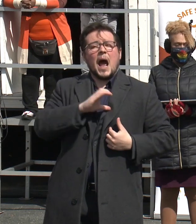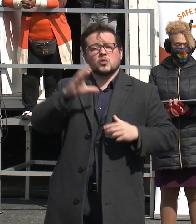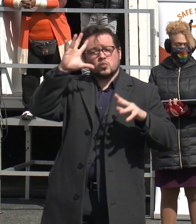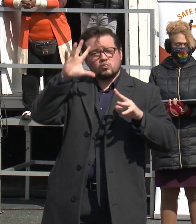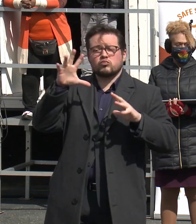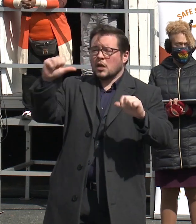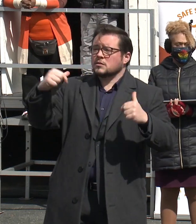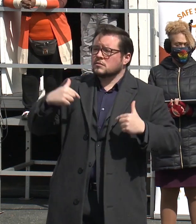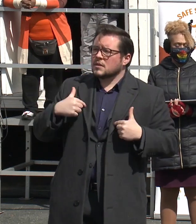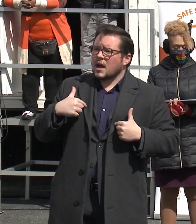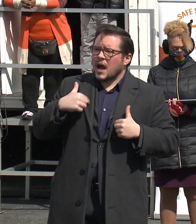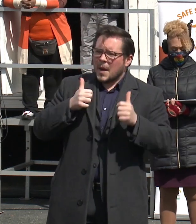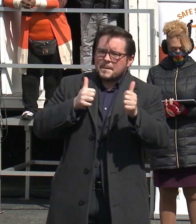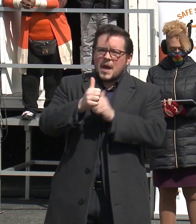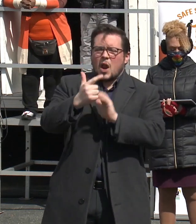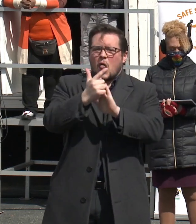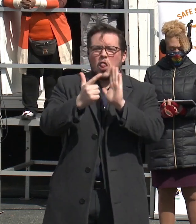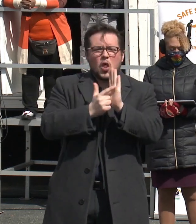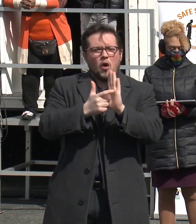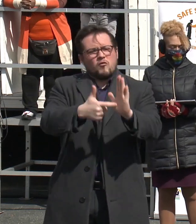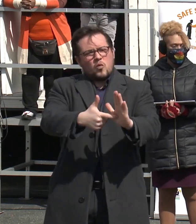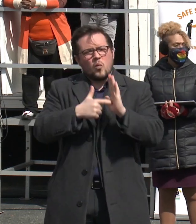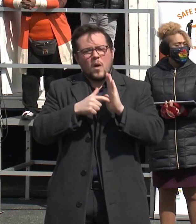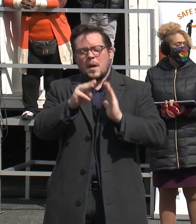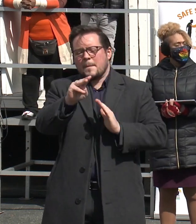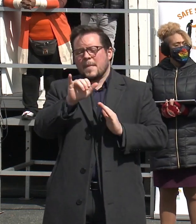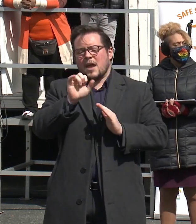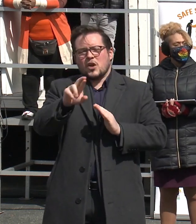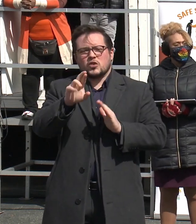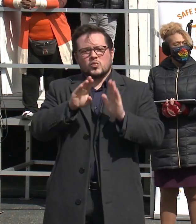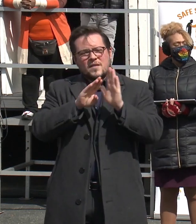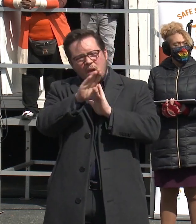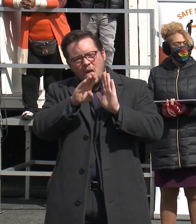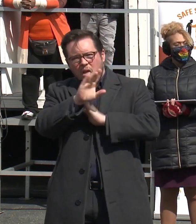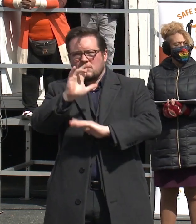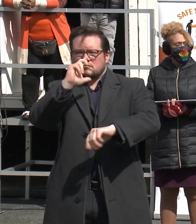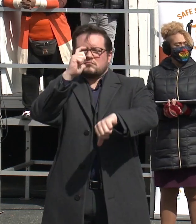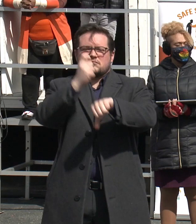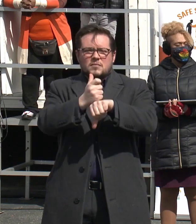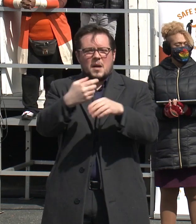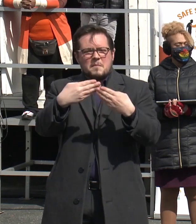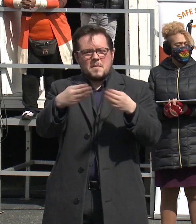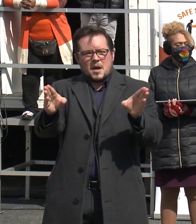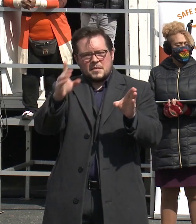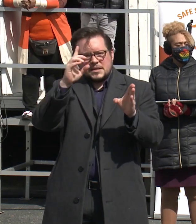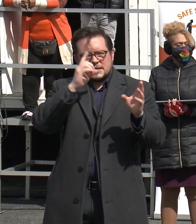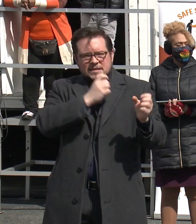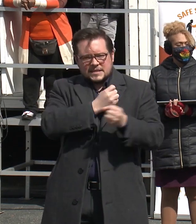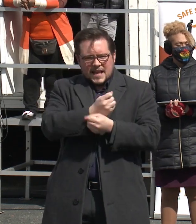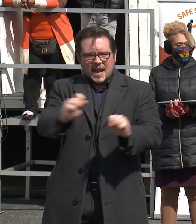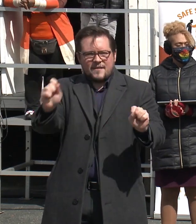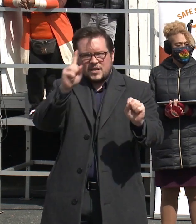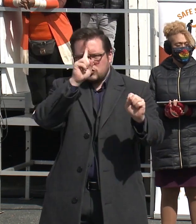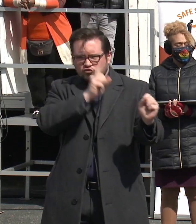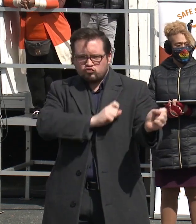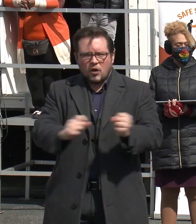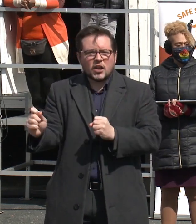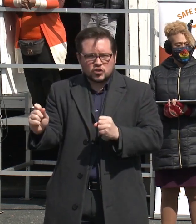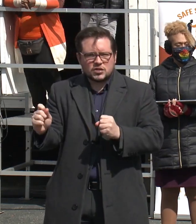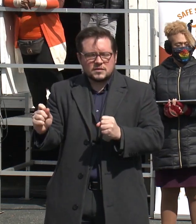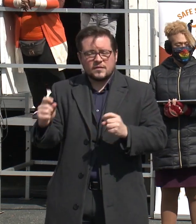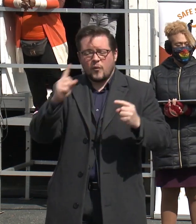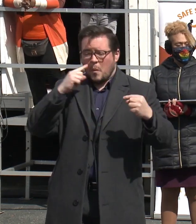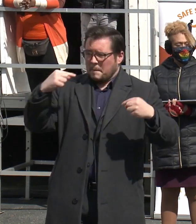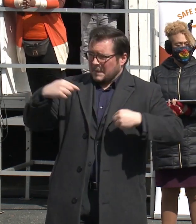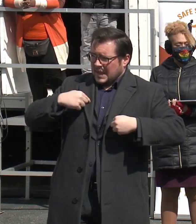a law requiring the mayor to develop and implement a coordinated public safety strategy. For me, this has been the